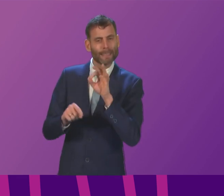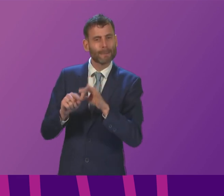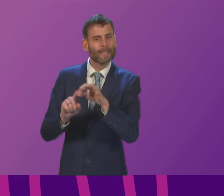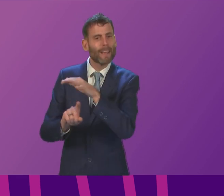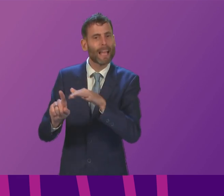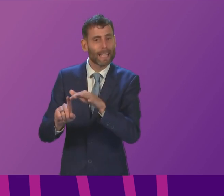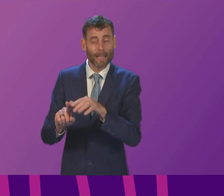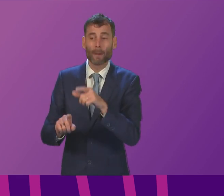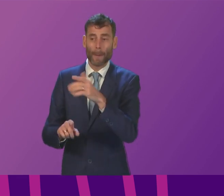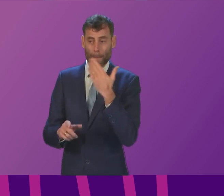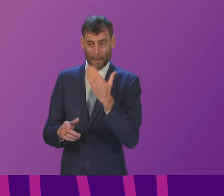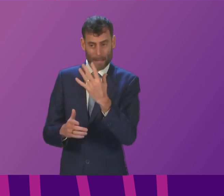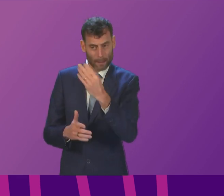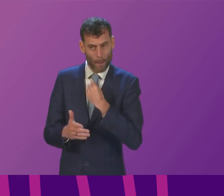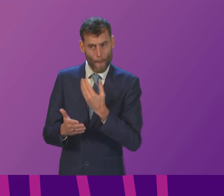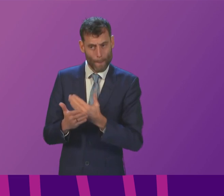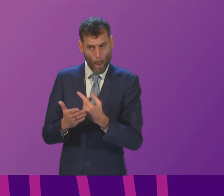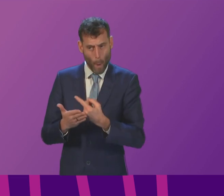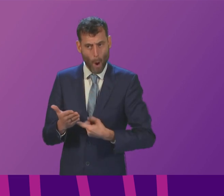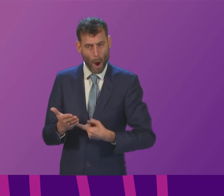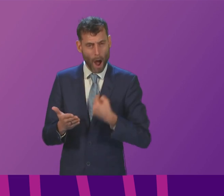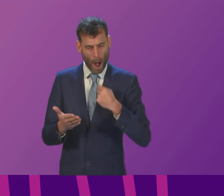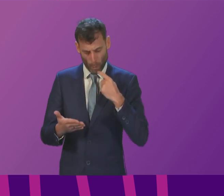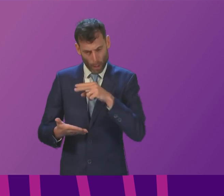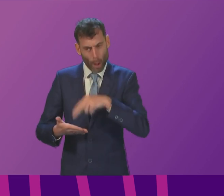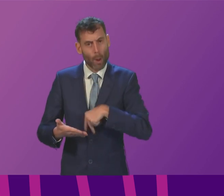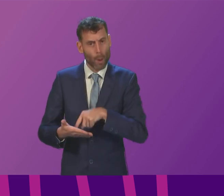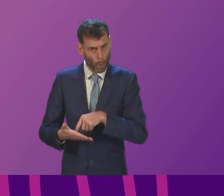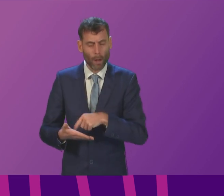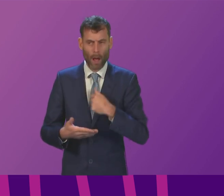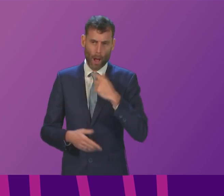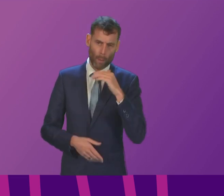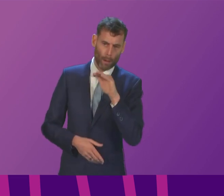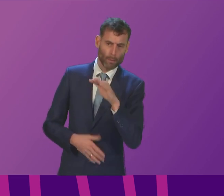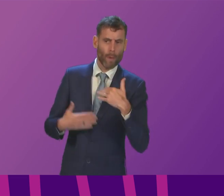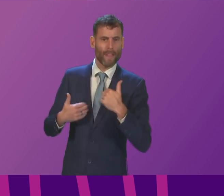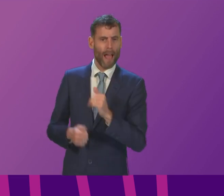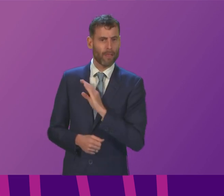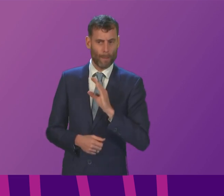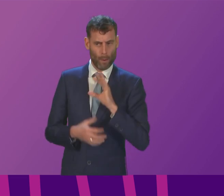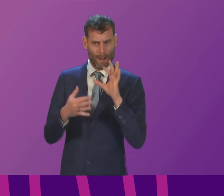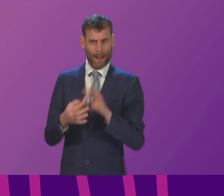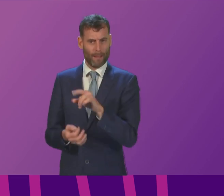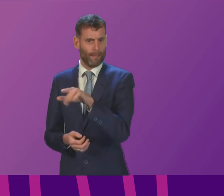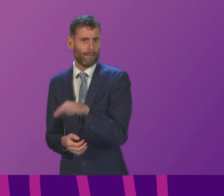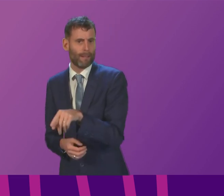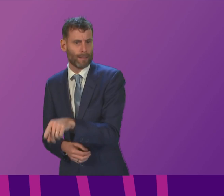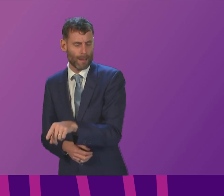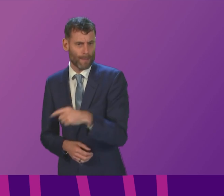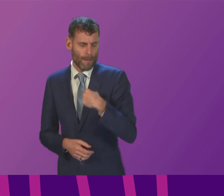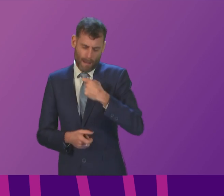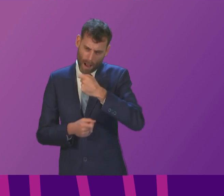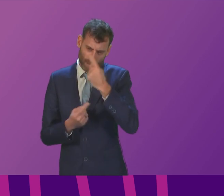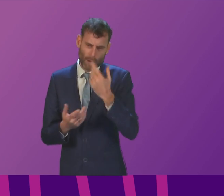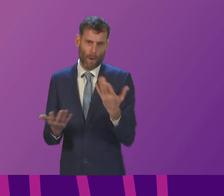we will look into that and liaise with the health board in relation to the particular case I absolutely understand the distress and the added